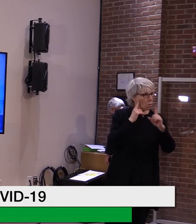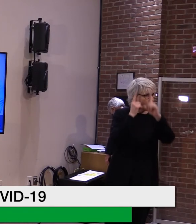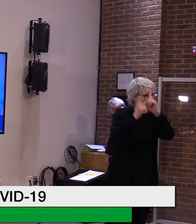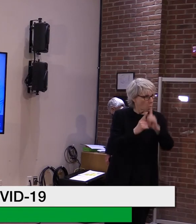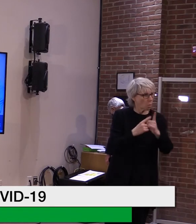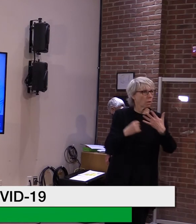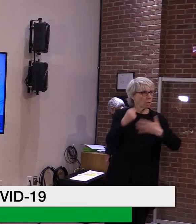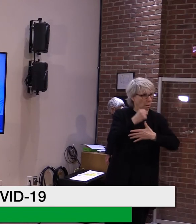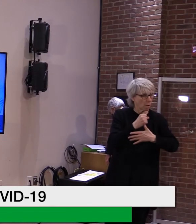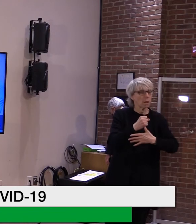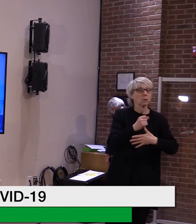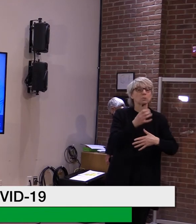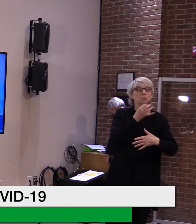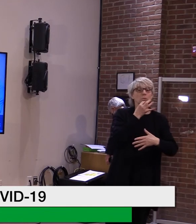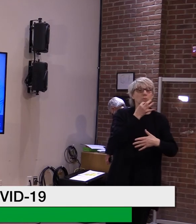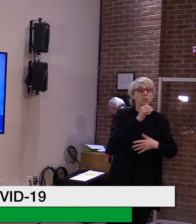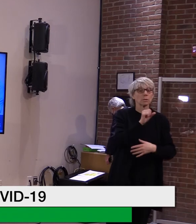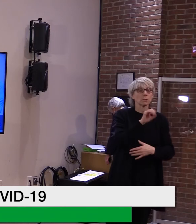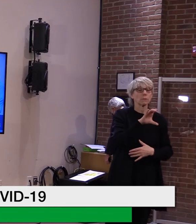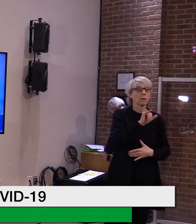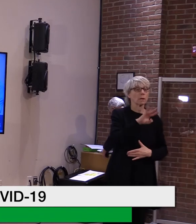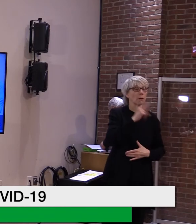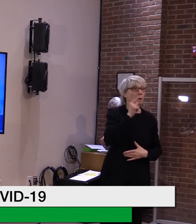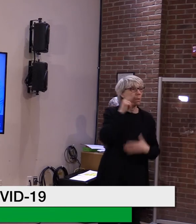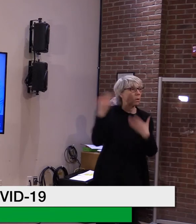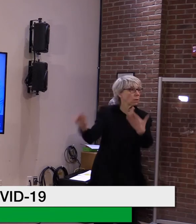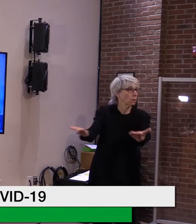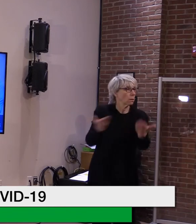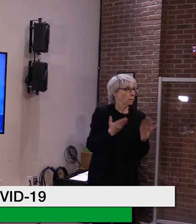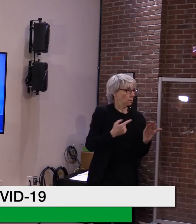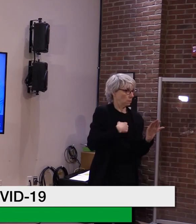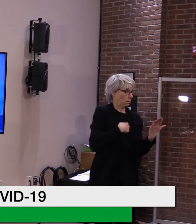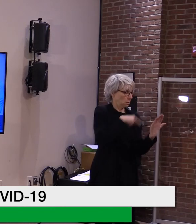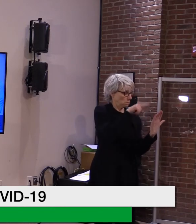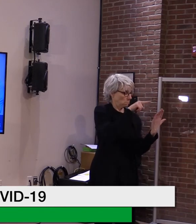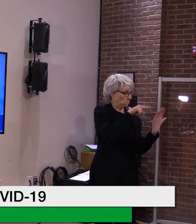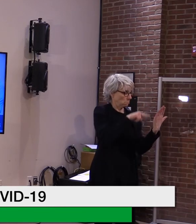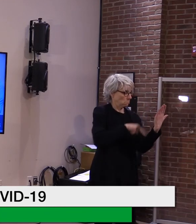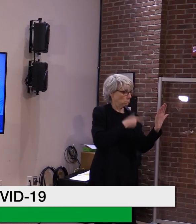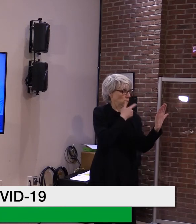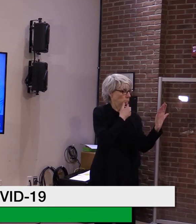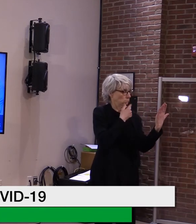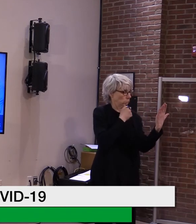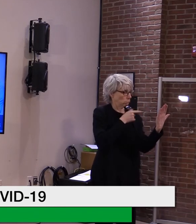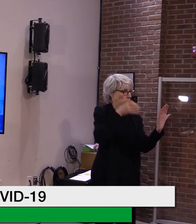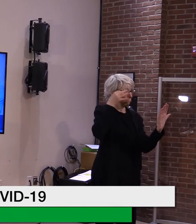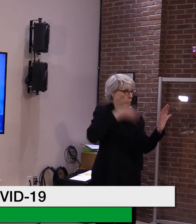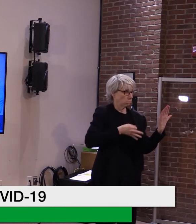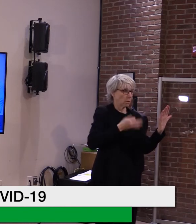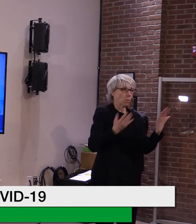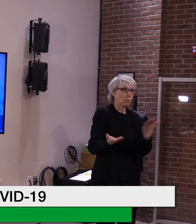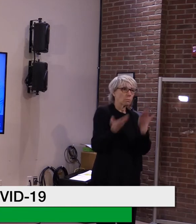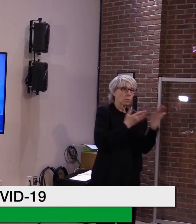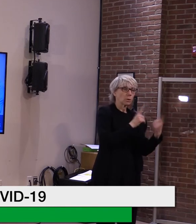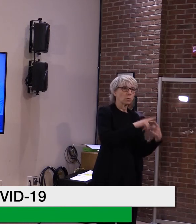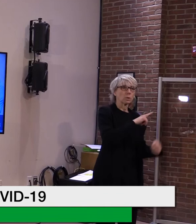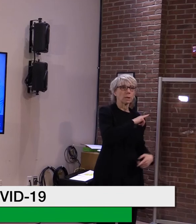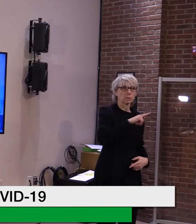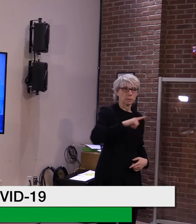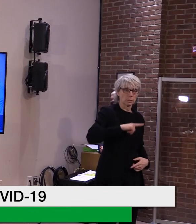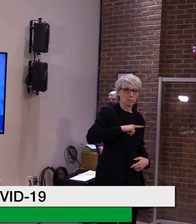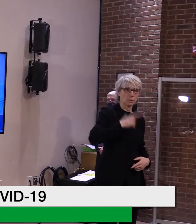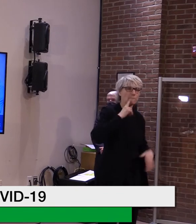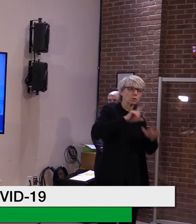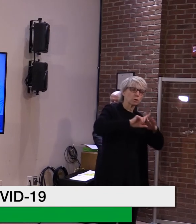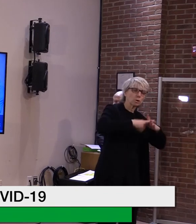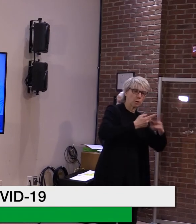administration, secretary young will be presenting that to me and then we'll work through that to present something to the legislature as a framework, uh,